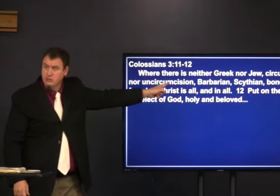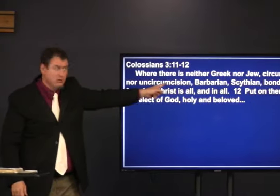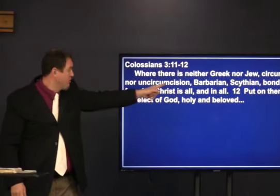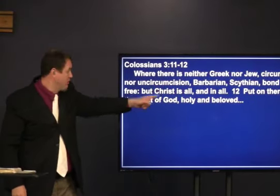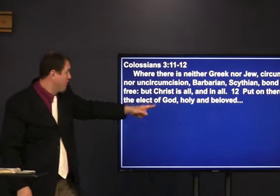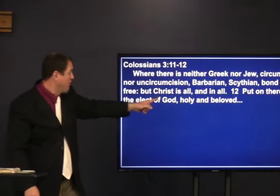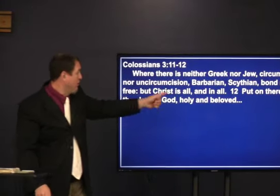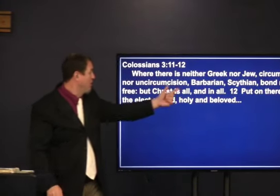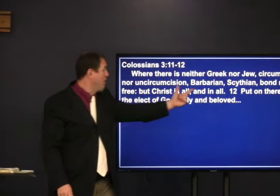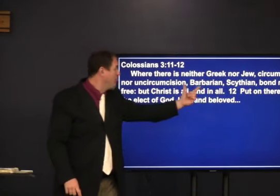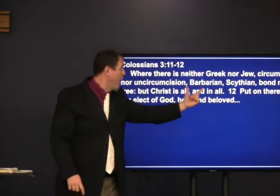change this, right?